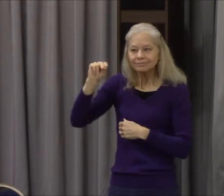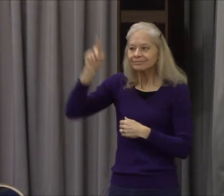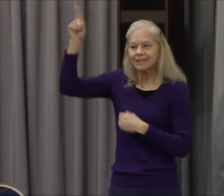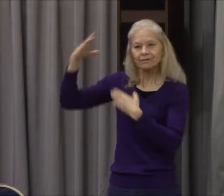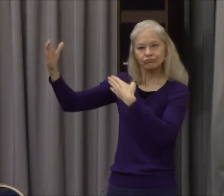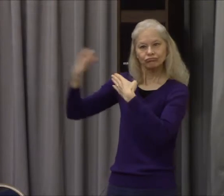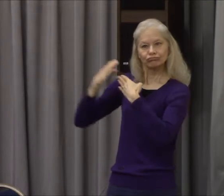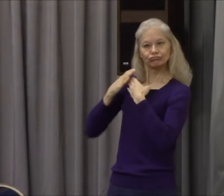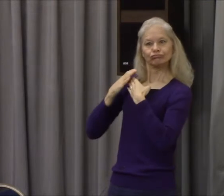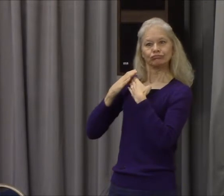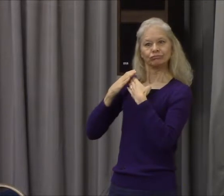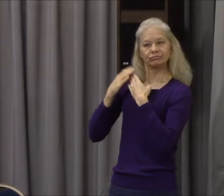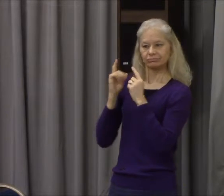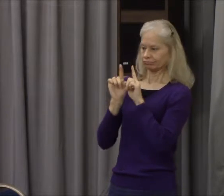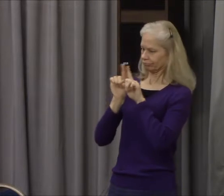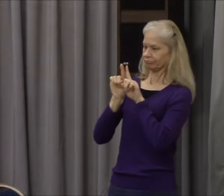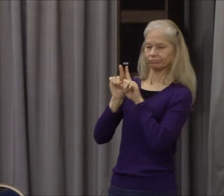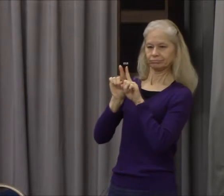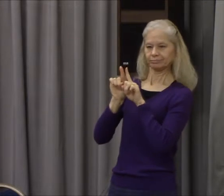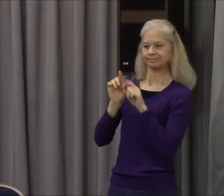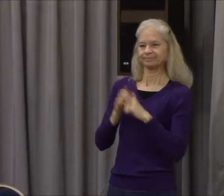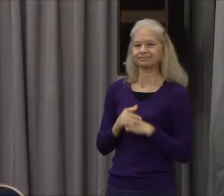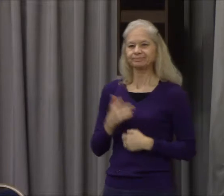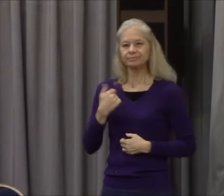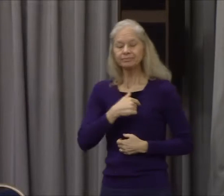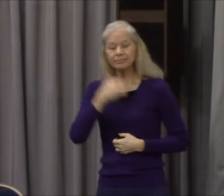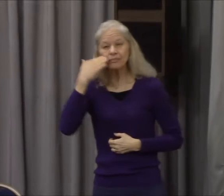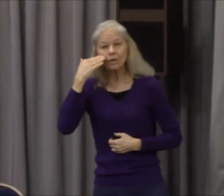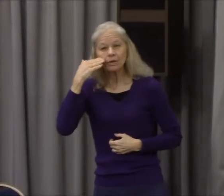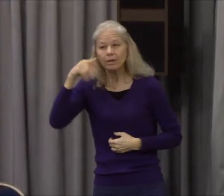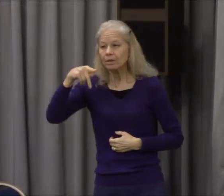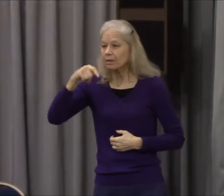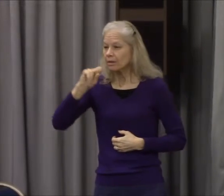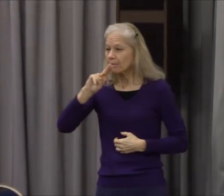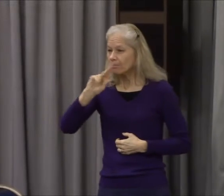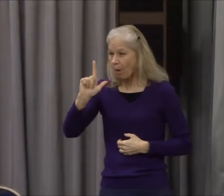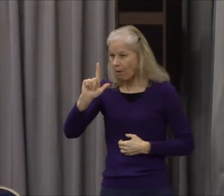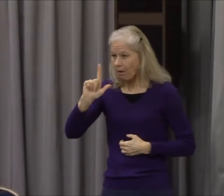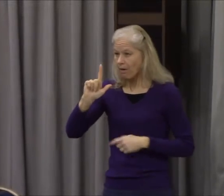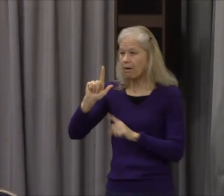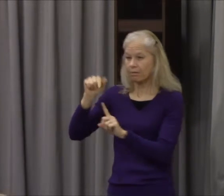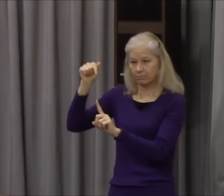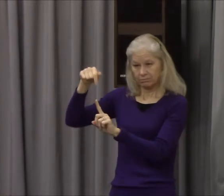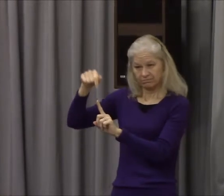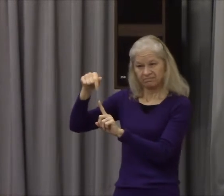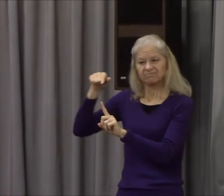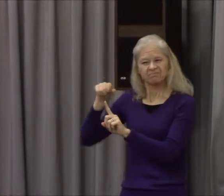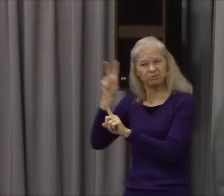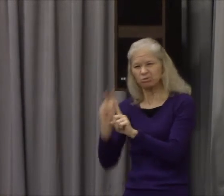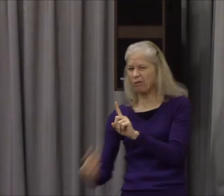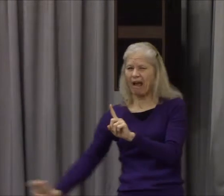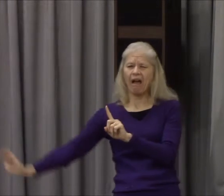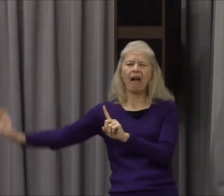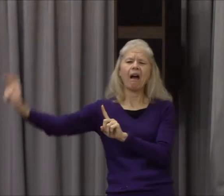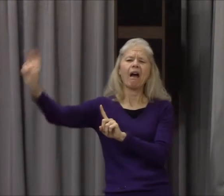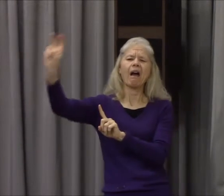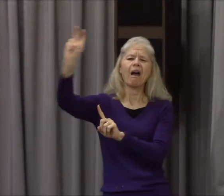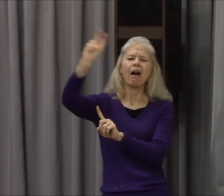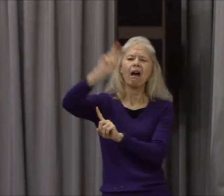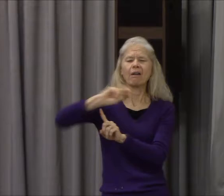met many kinds of strange beliefs. And, of course, the nations around them